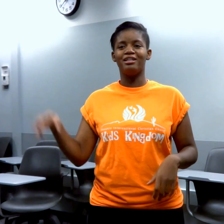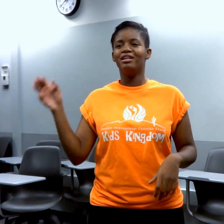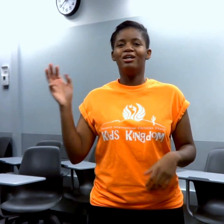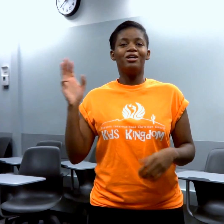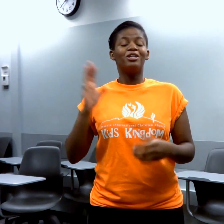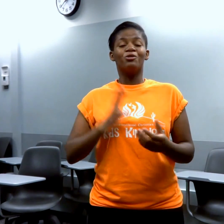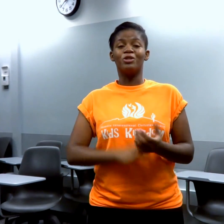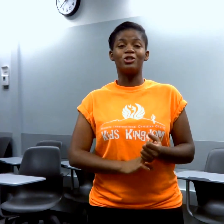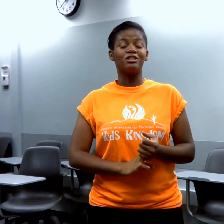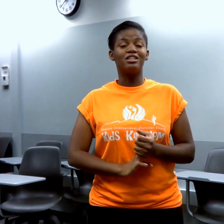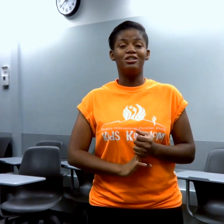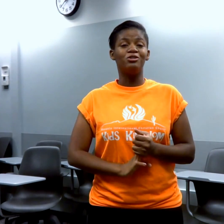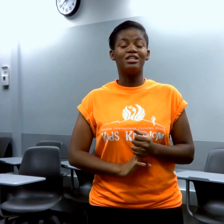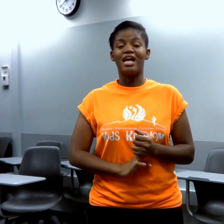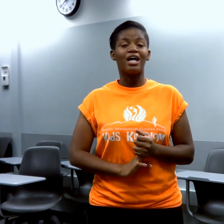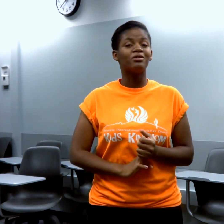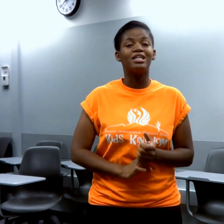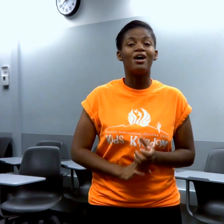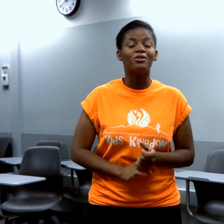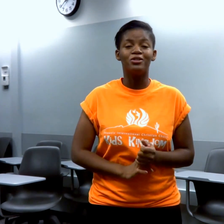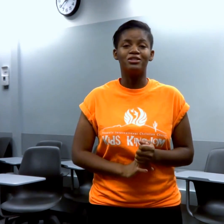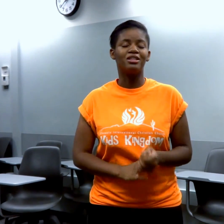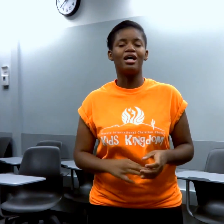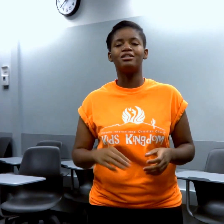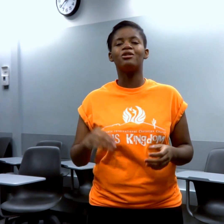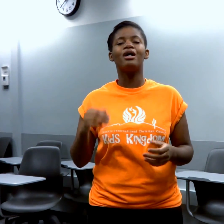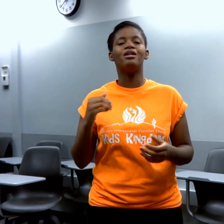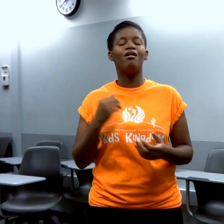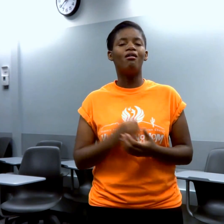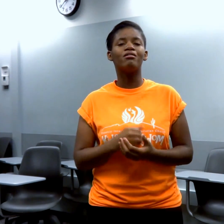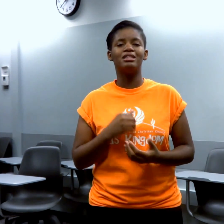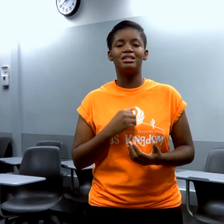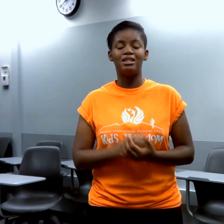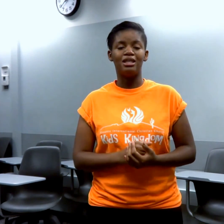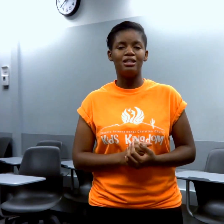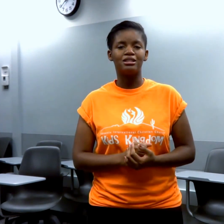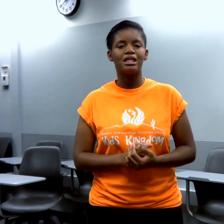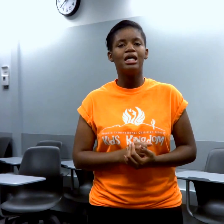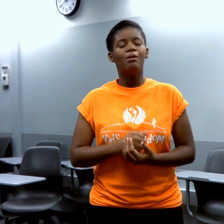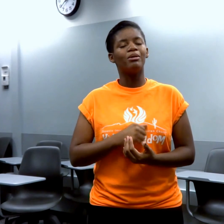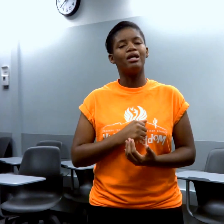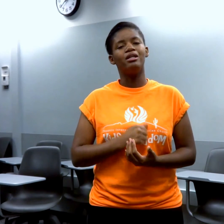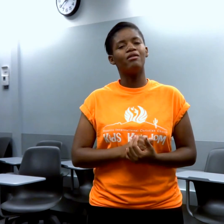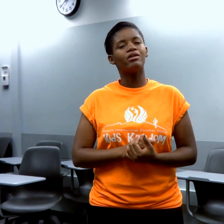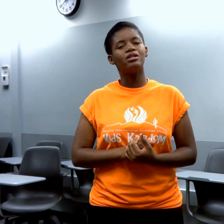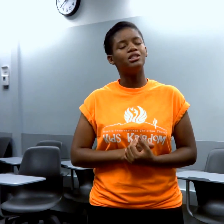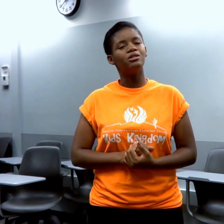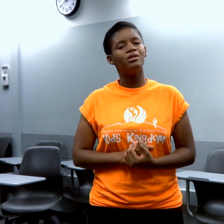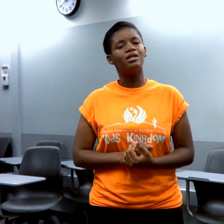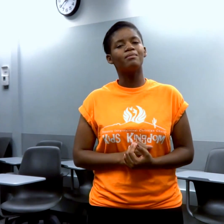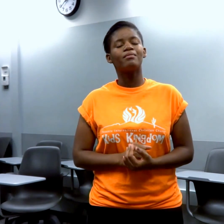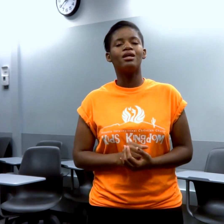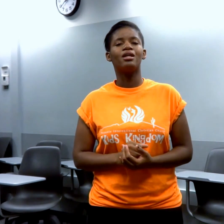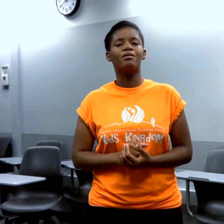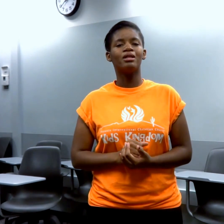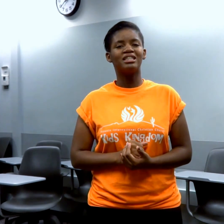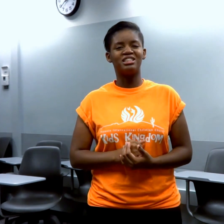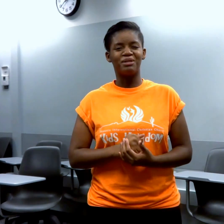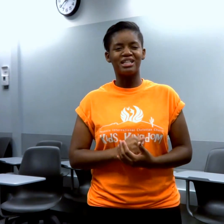restricting using calorie counters, and I tried all these things, but I never could do it. And I realized it's because